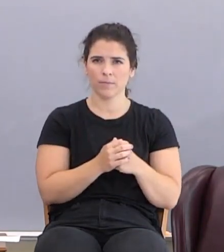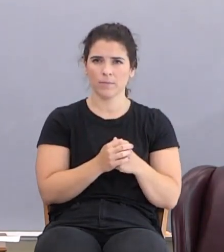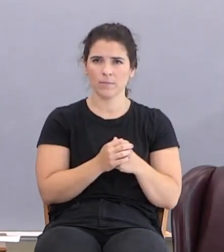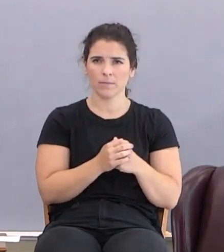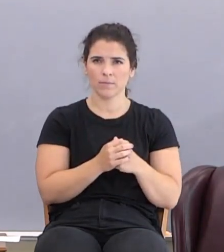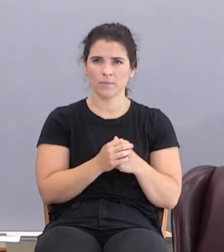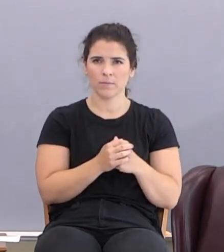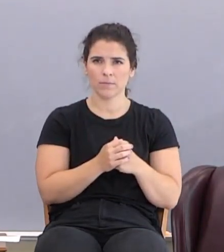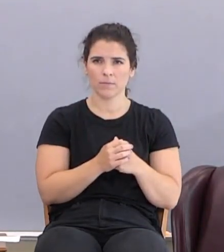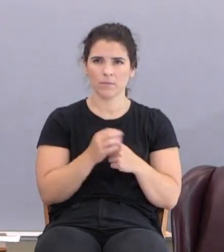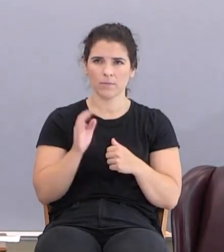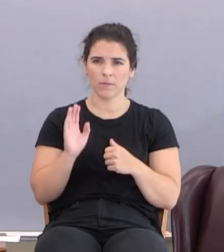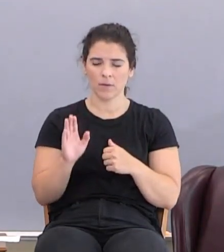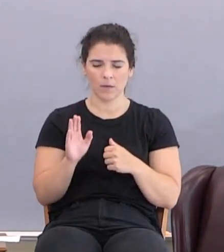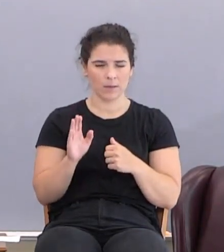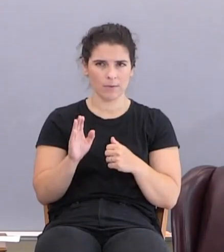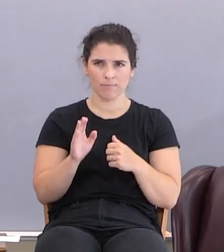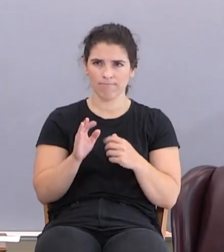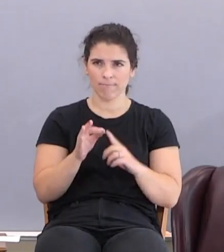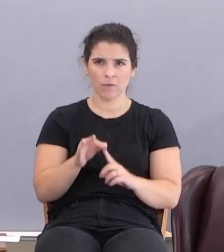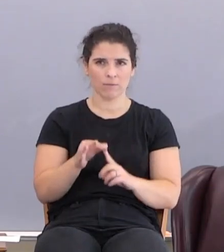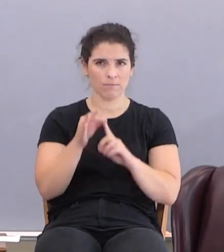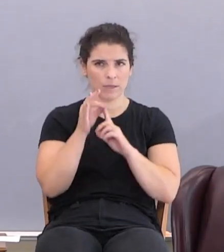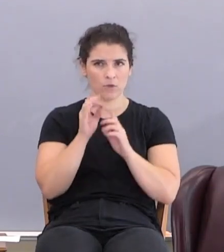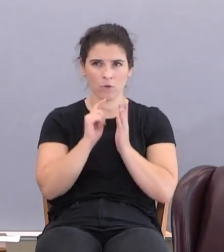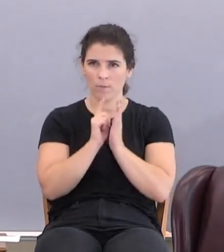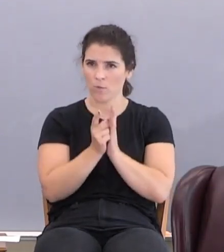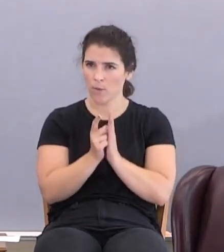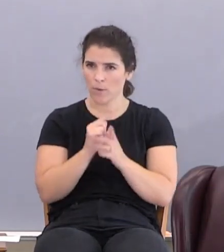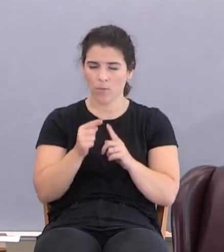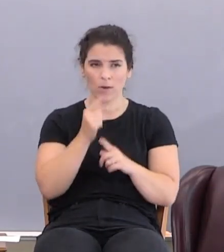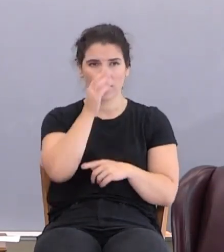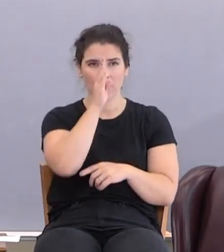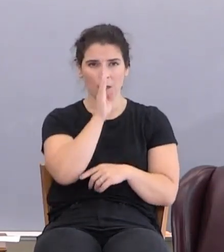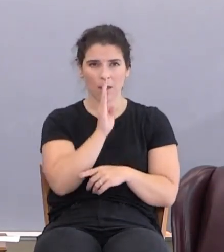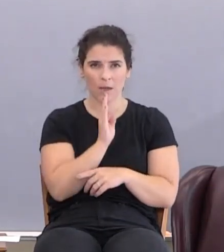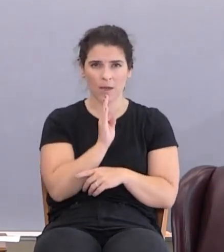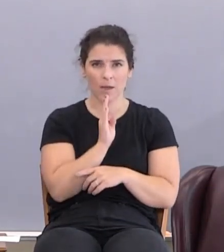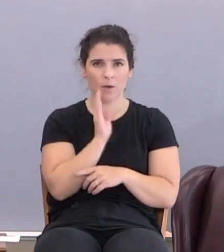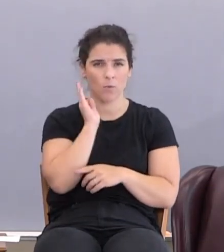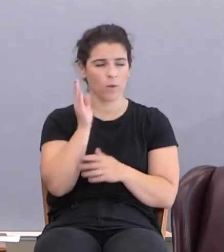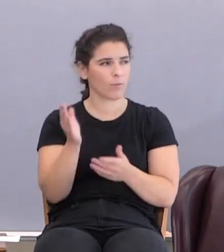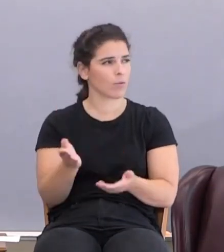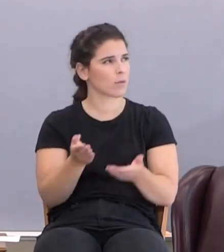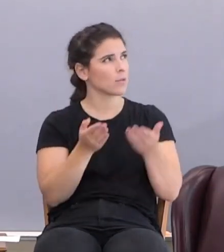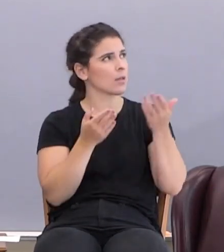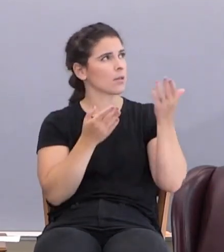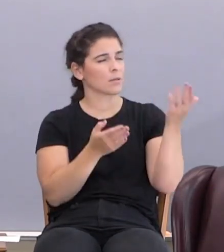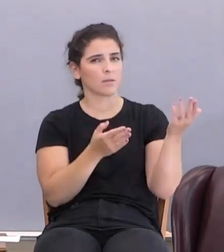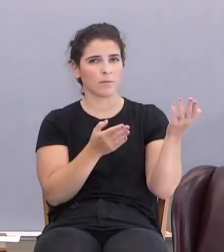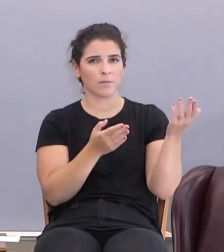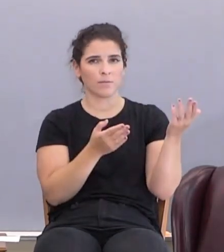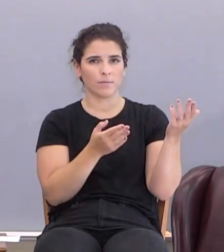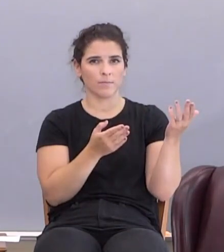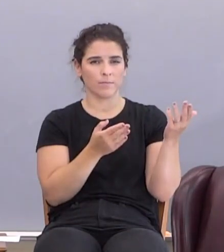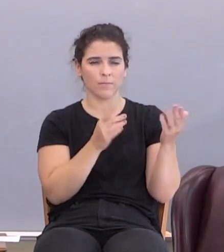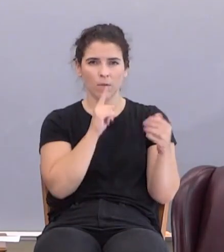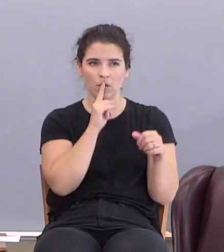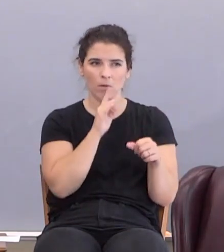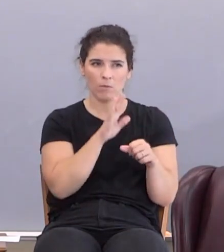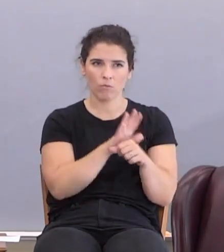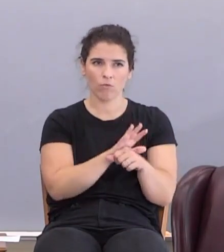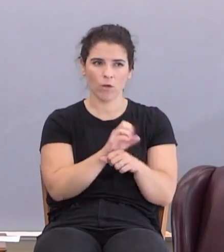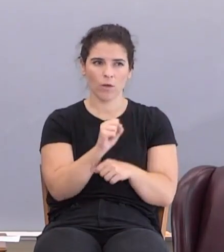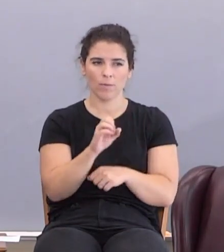This is his defining moment, when God is going to present him as the promised